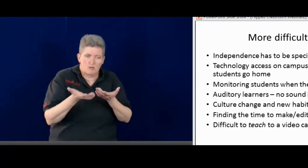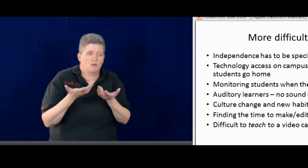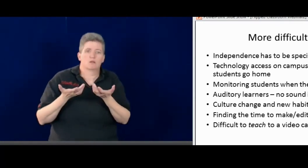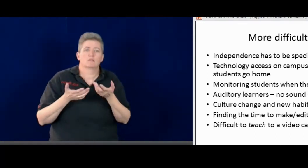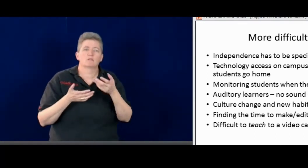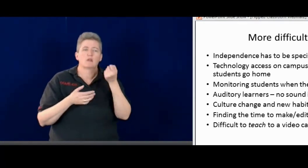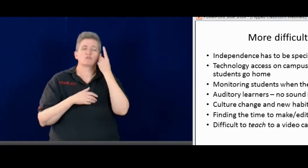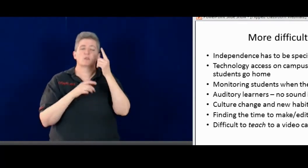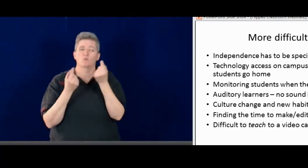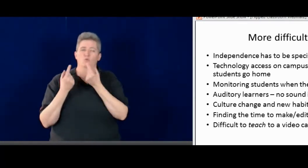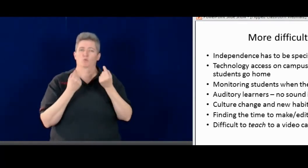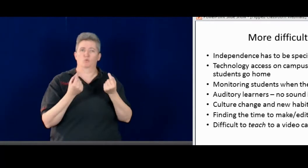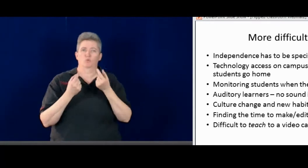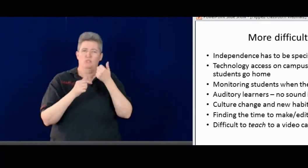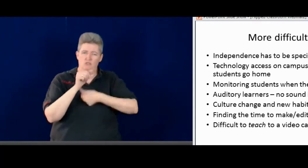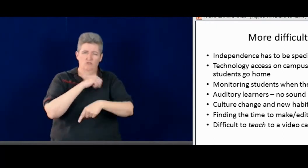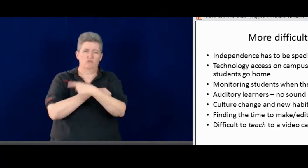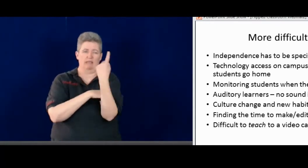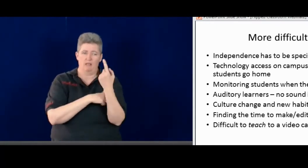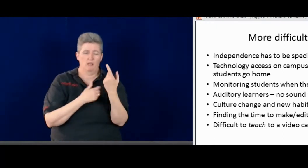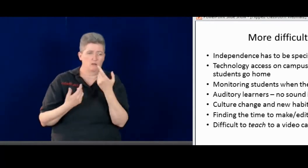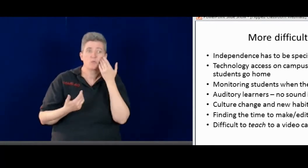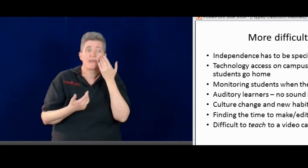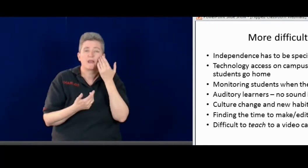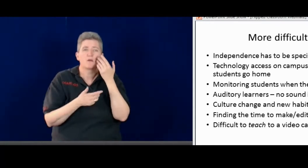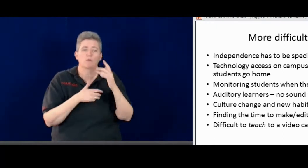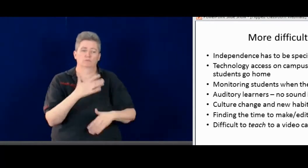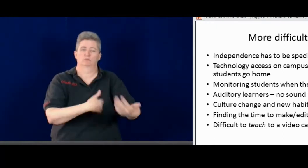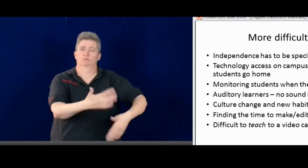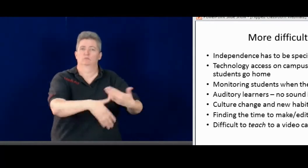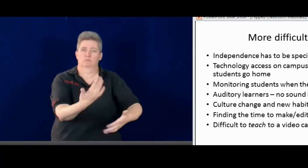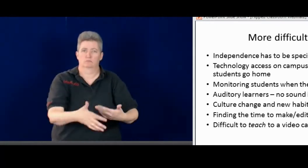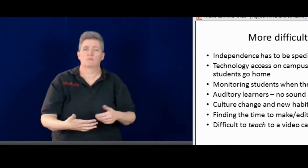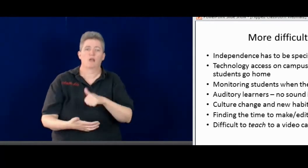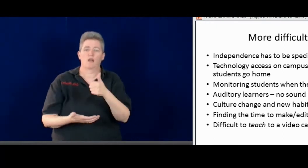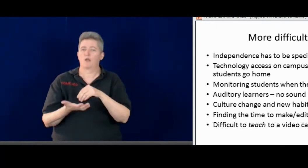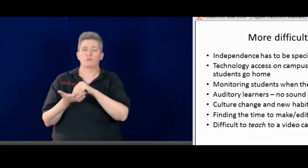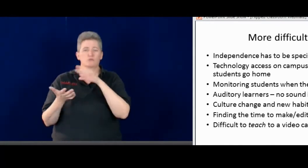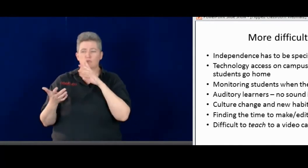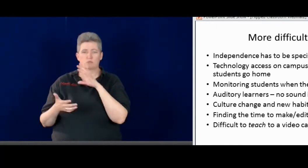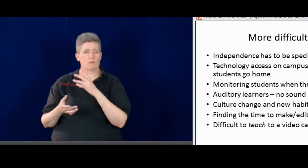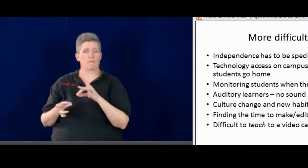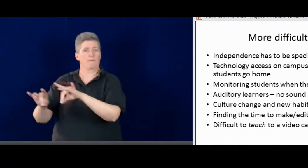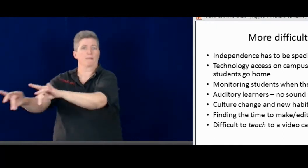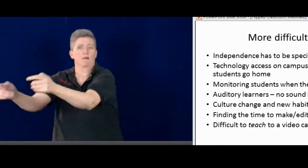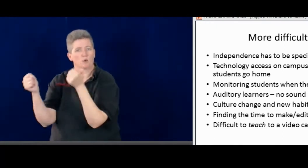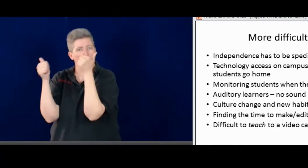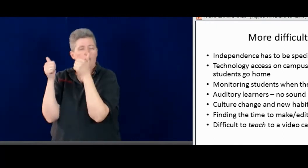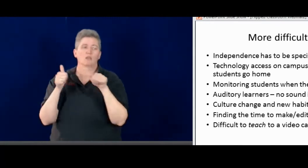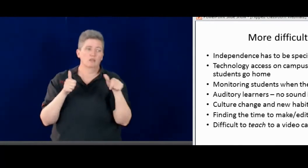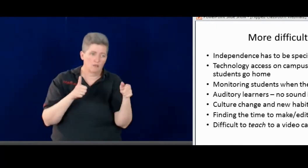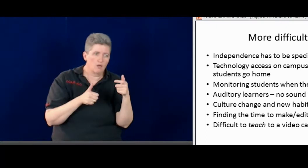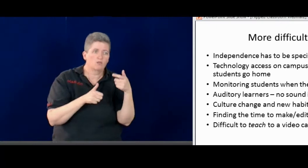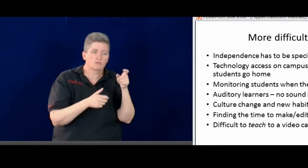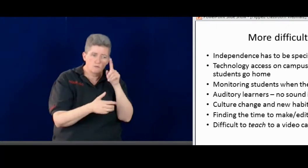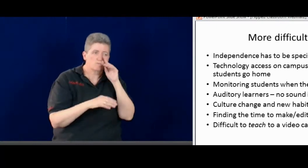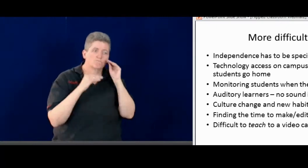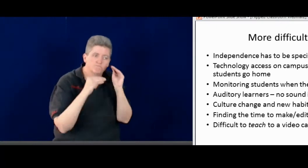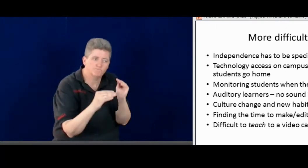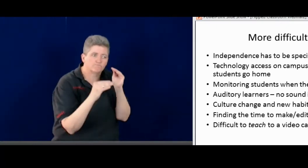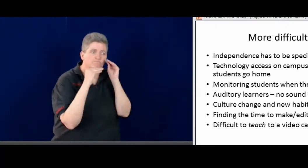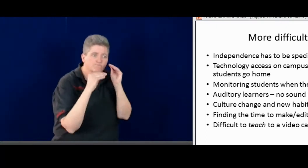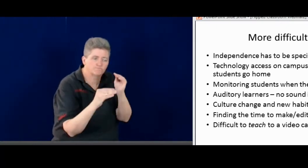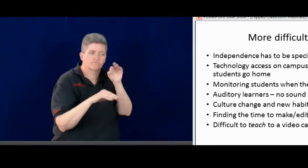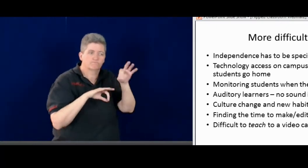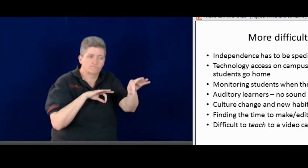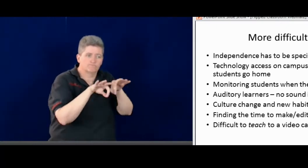and work with them so they understand what they're supposed to do. And they continue with that process. Other students pick